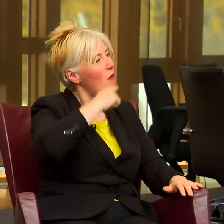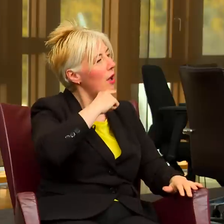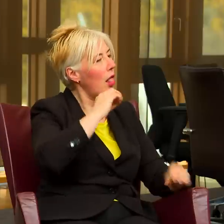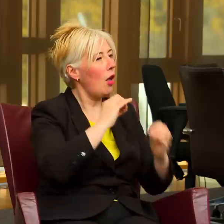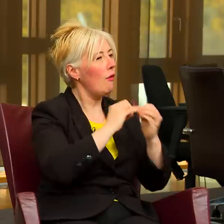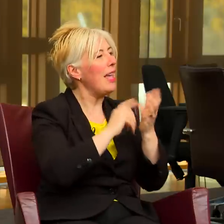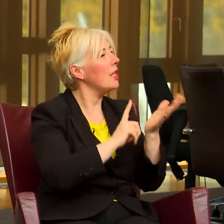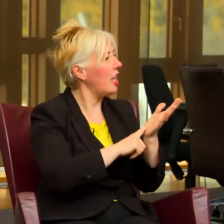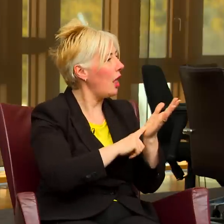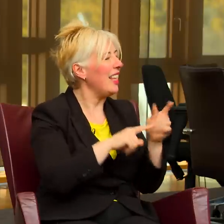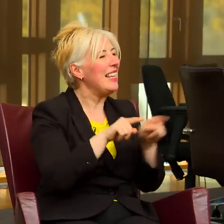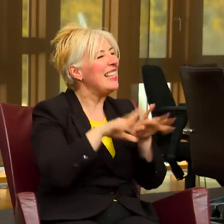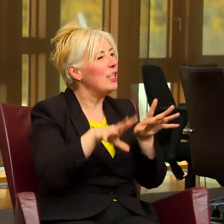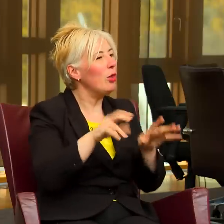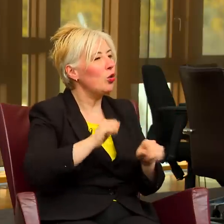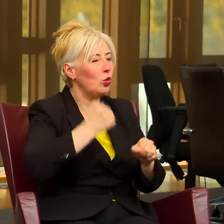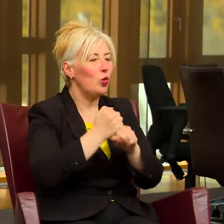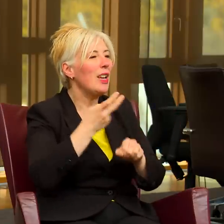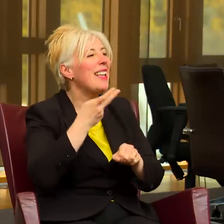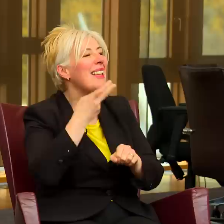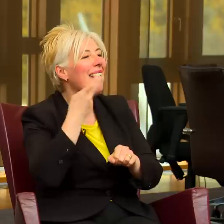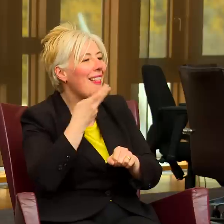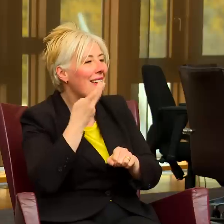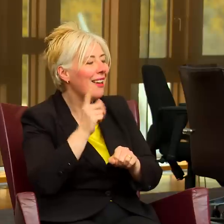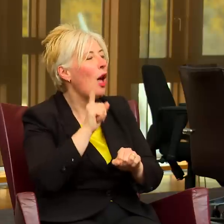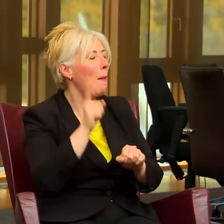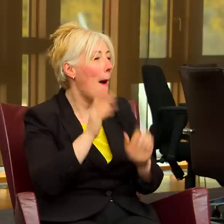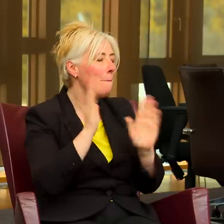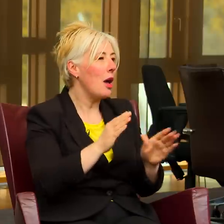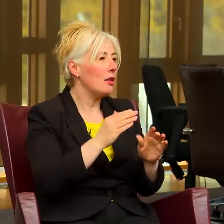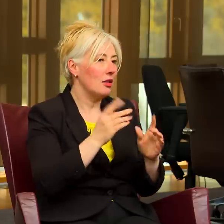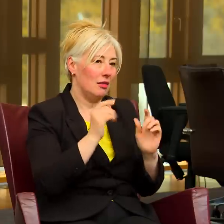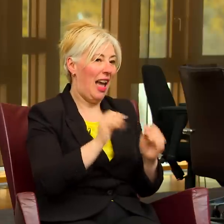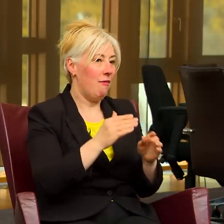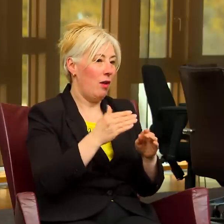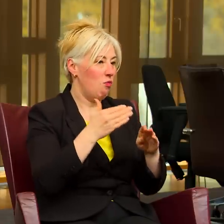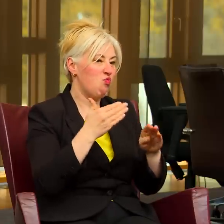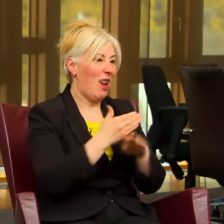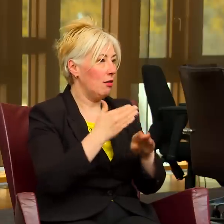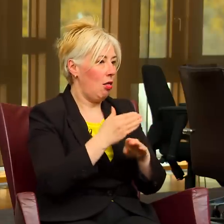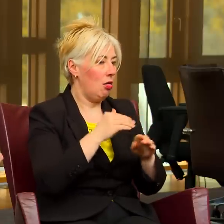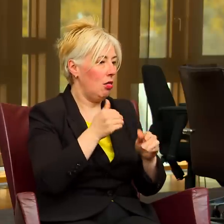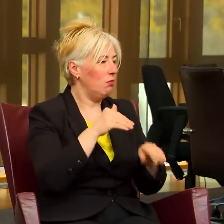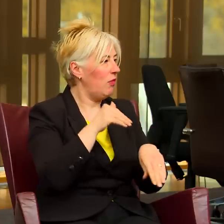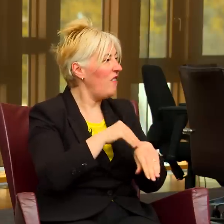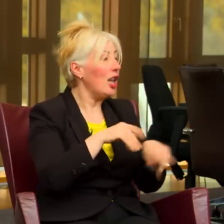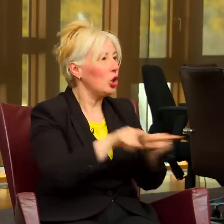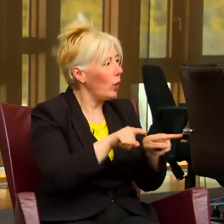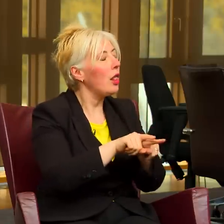it's important that that has an actual practical impact on services across the country. We have to see progress and of course again